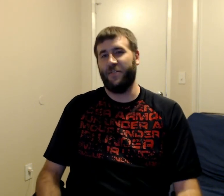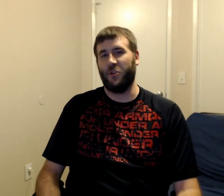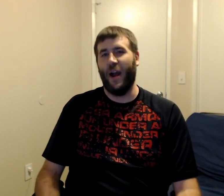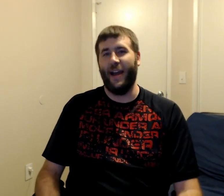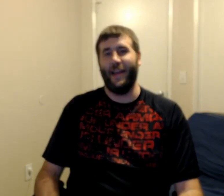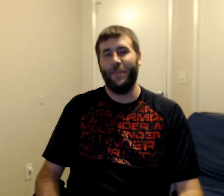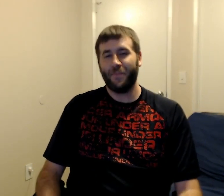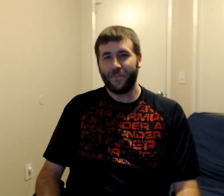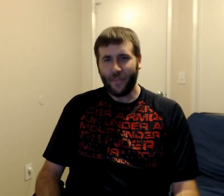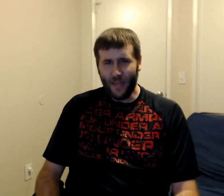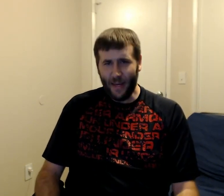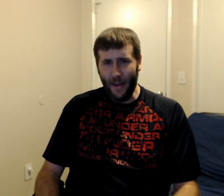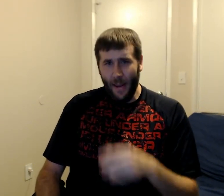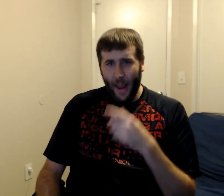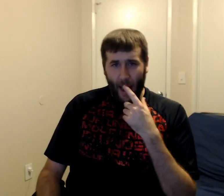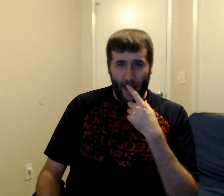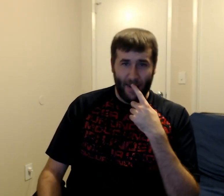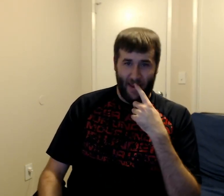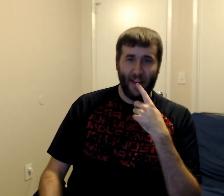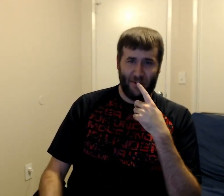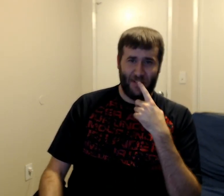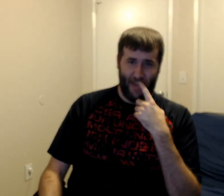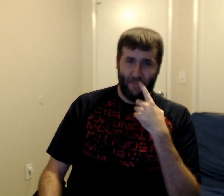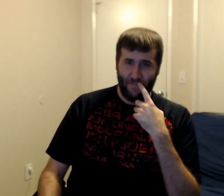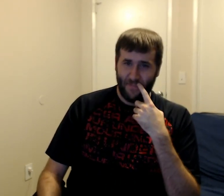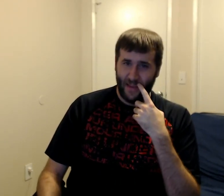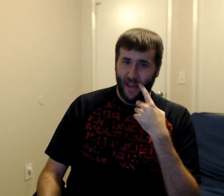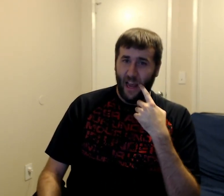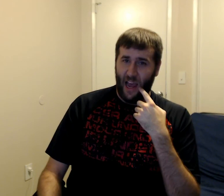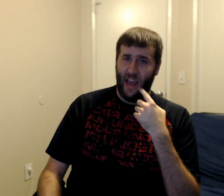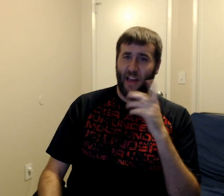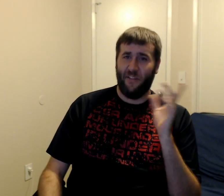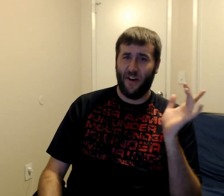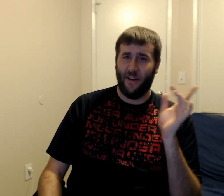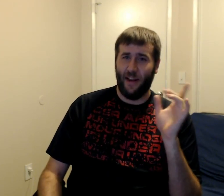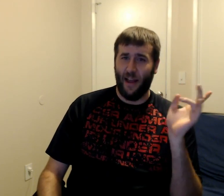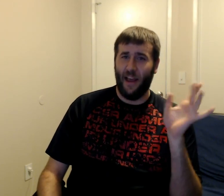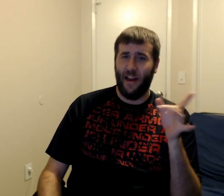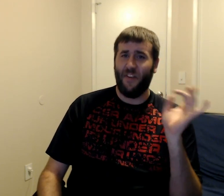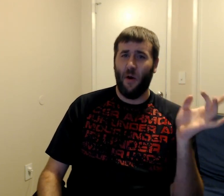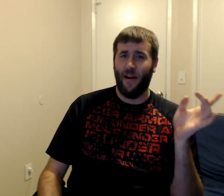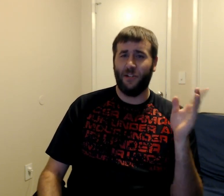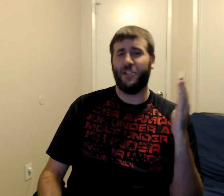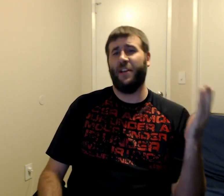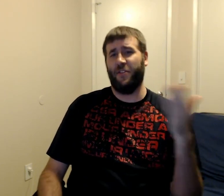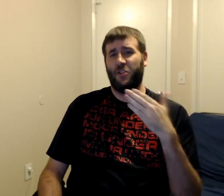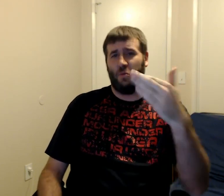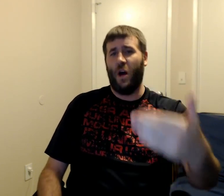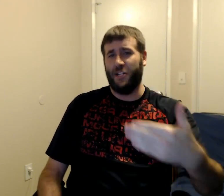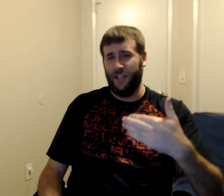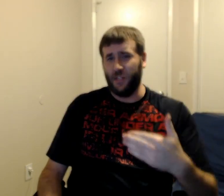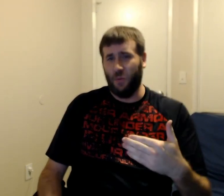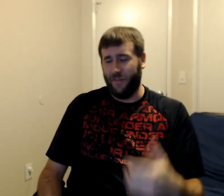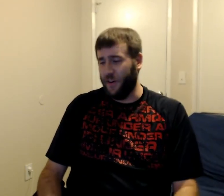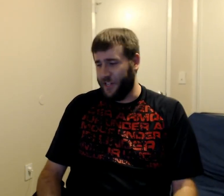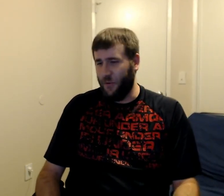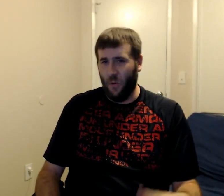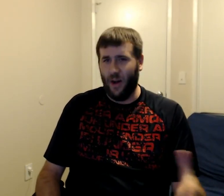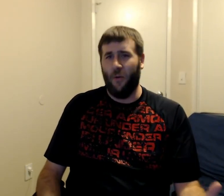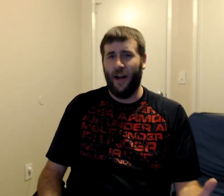trying it. Um... Interesting. And if you're... And if you are interested, you're just watching this one first. And you want to watch